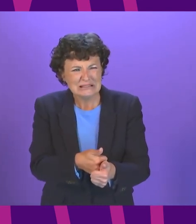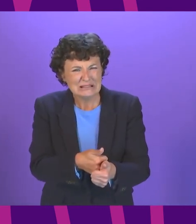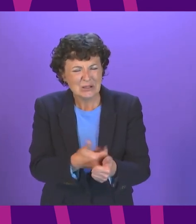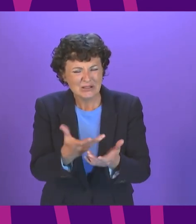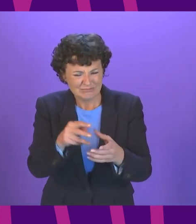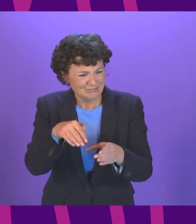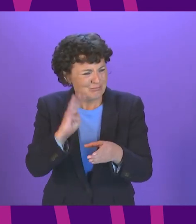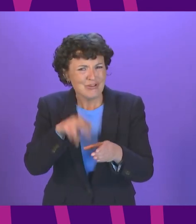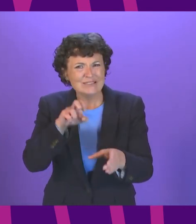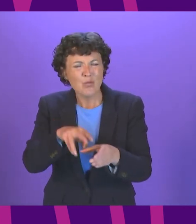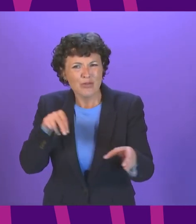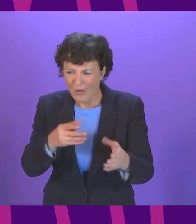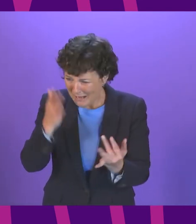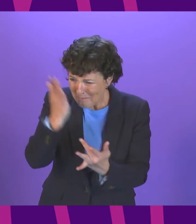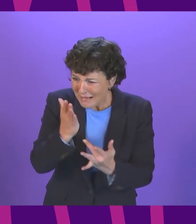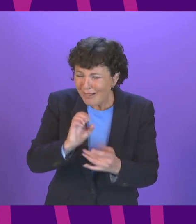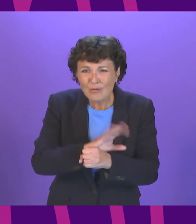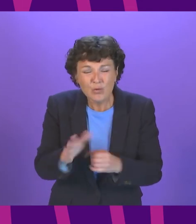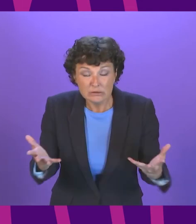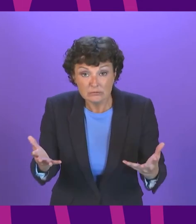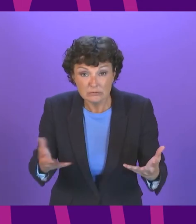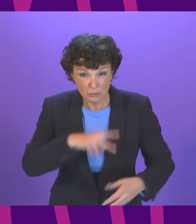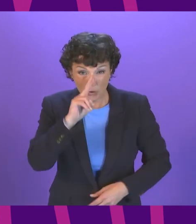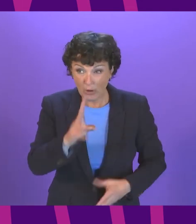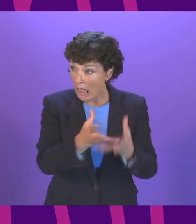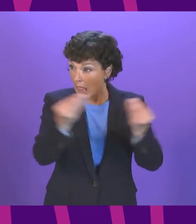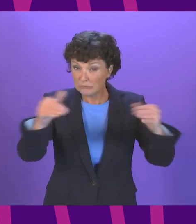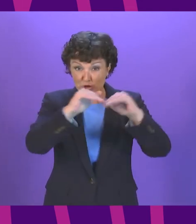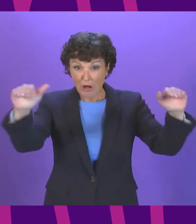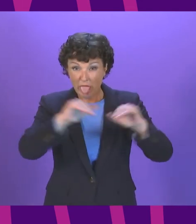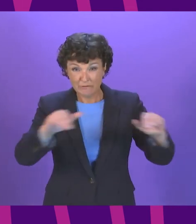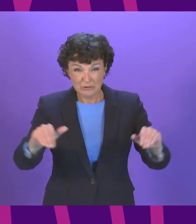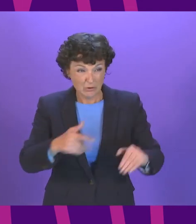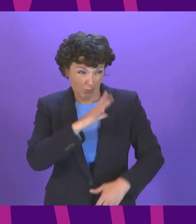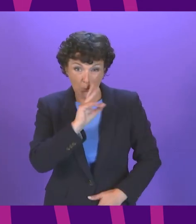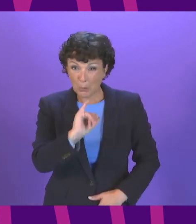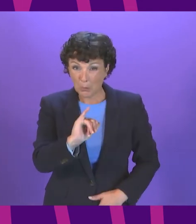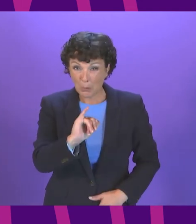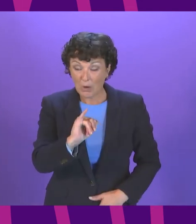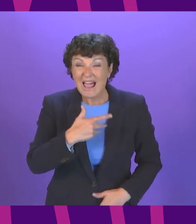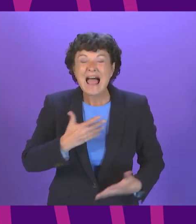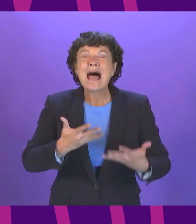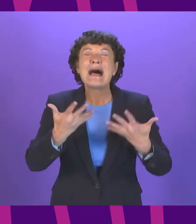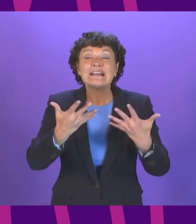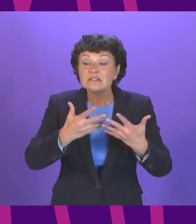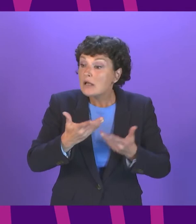look at the impact we're facing now in Scotland empty shelves and massive drops in exports